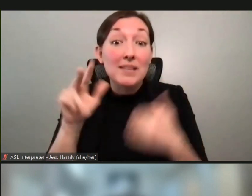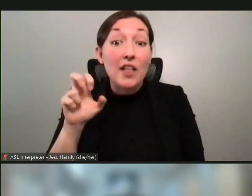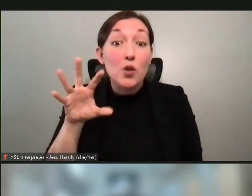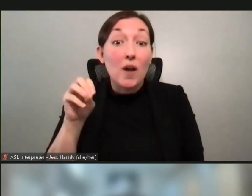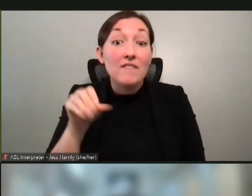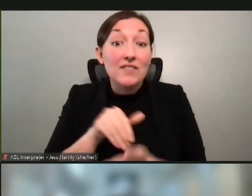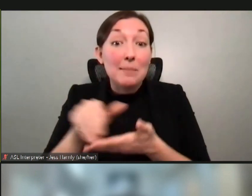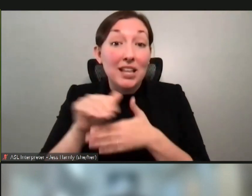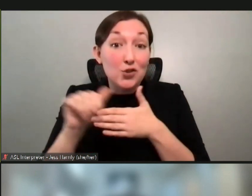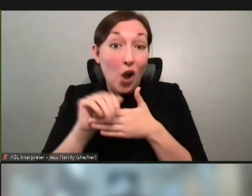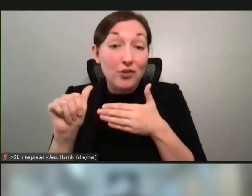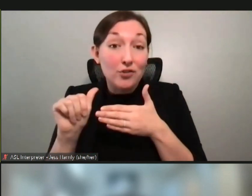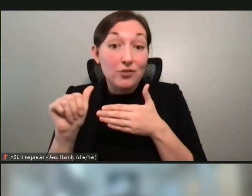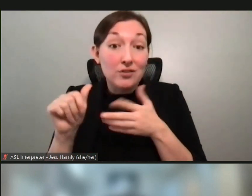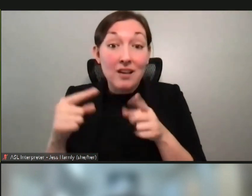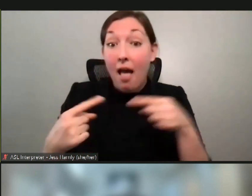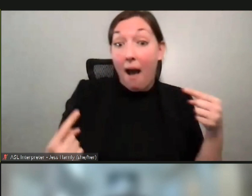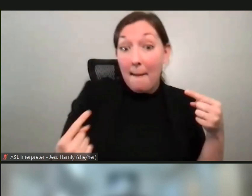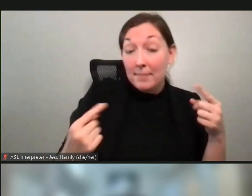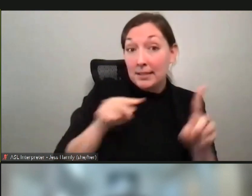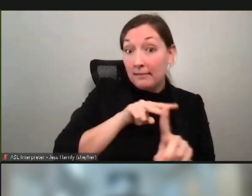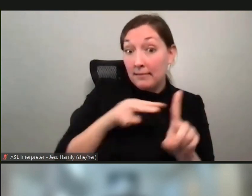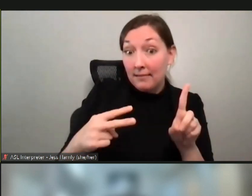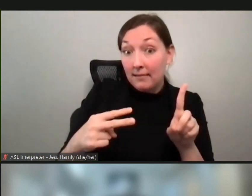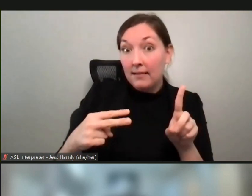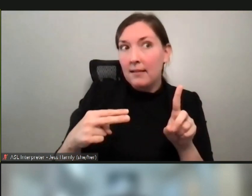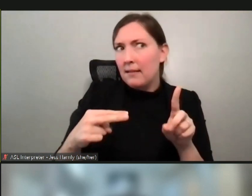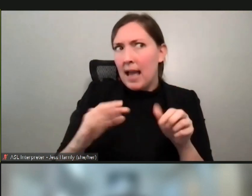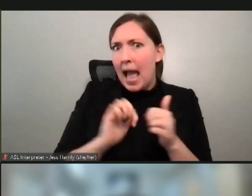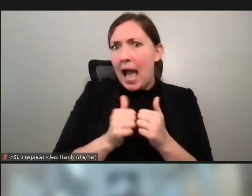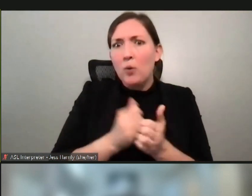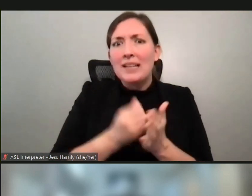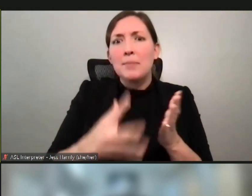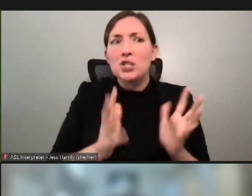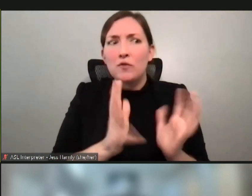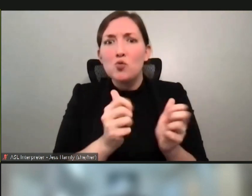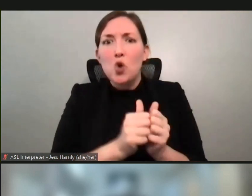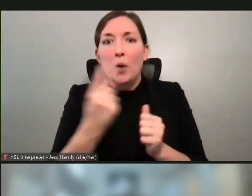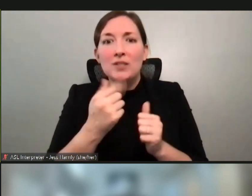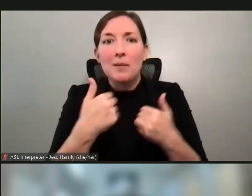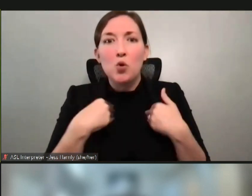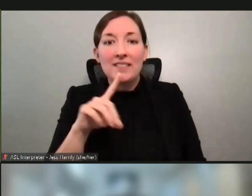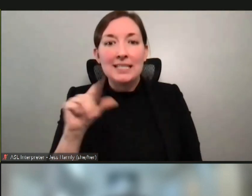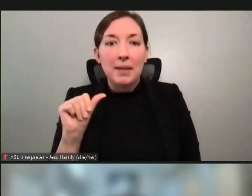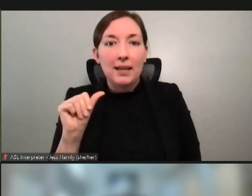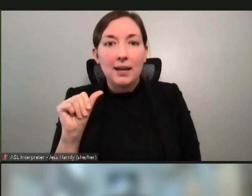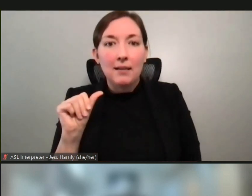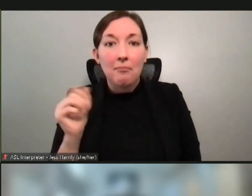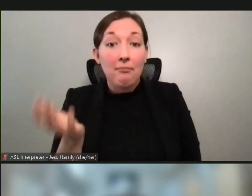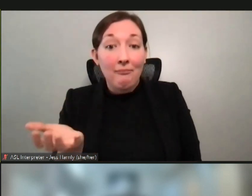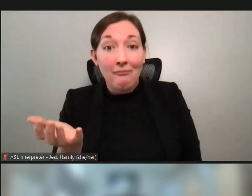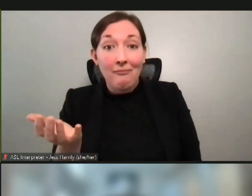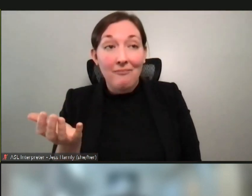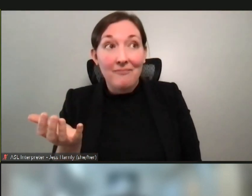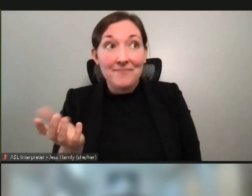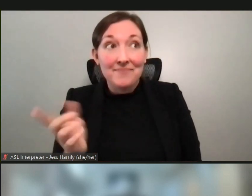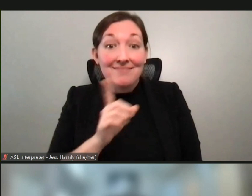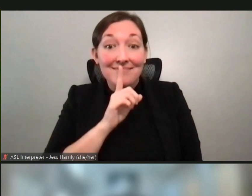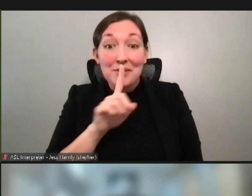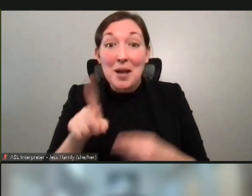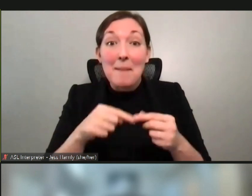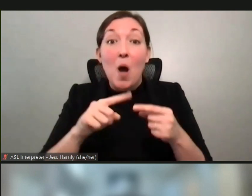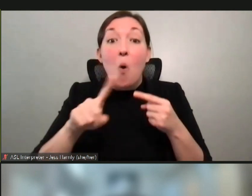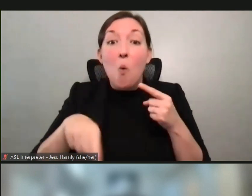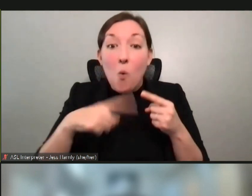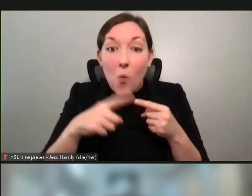The flip side question is how expensive is it to talk to a person with a disability? And the question, it really is upon when you